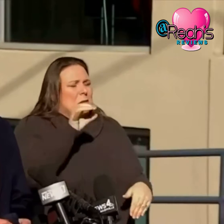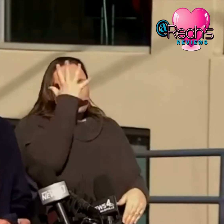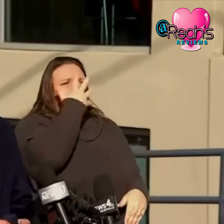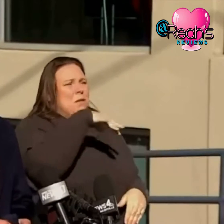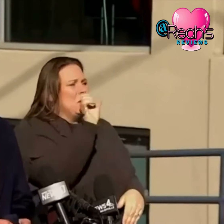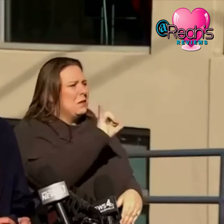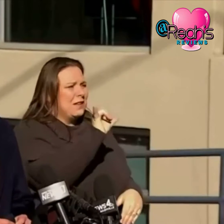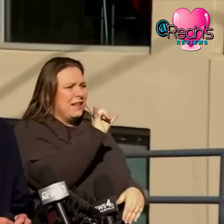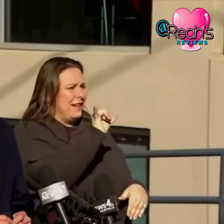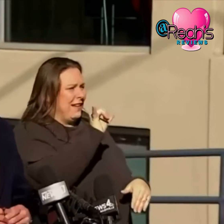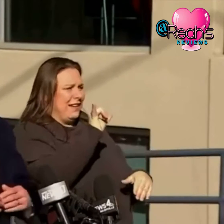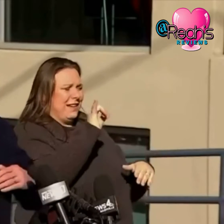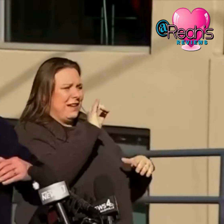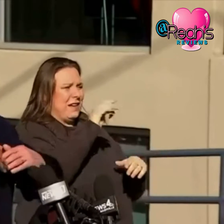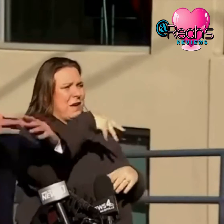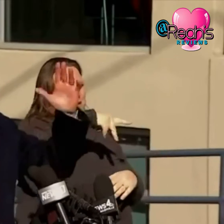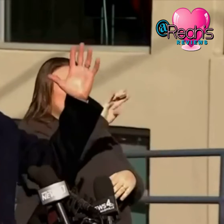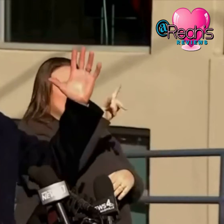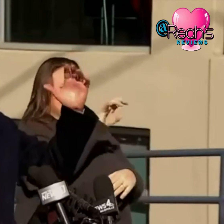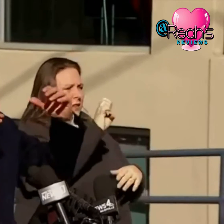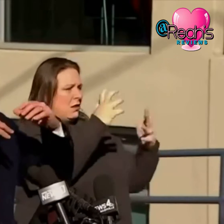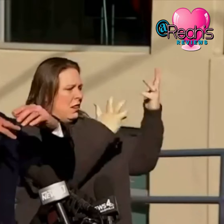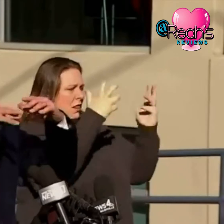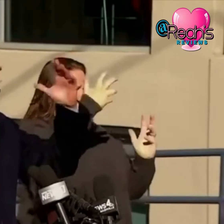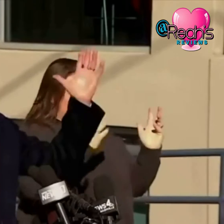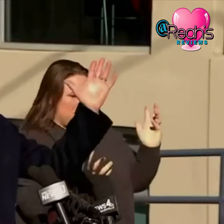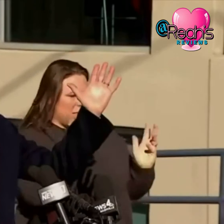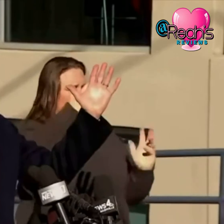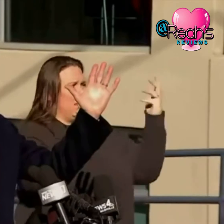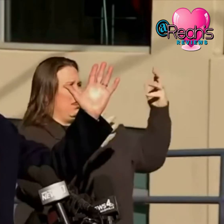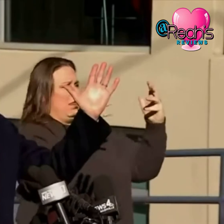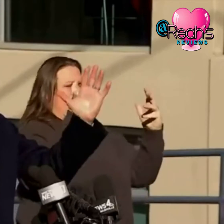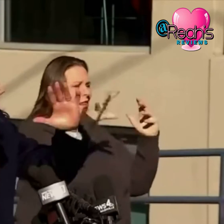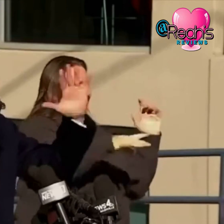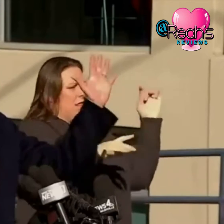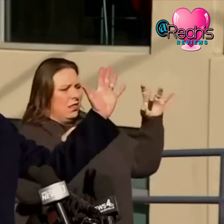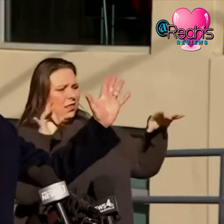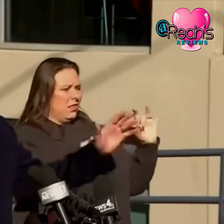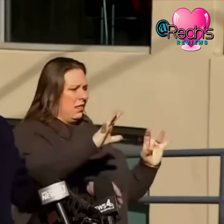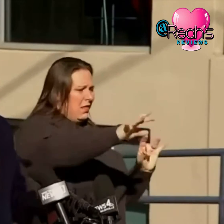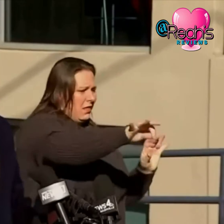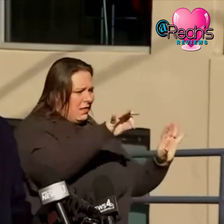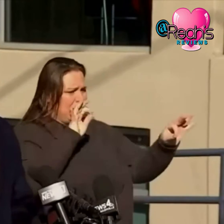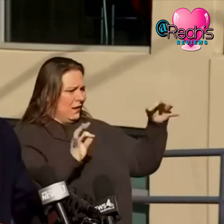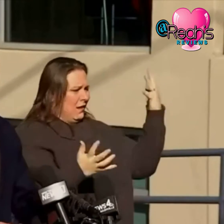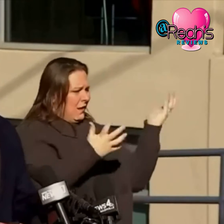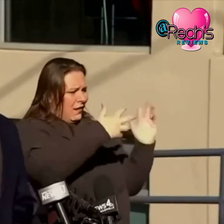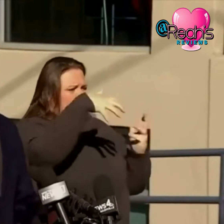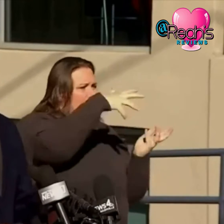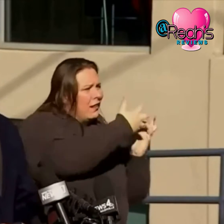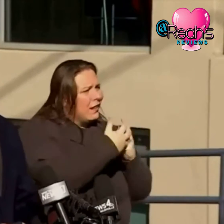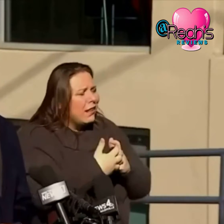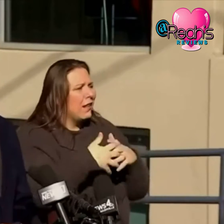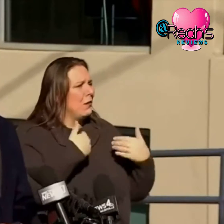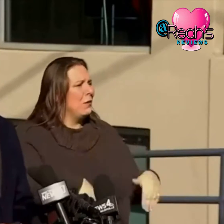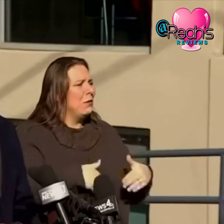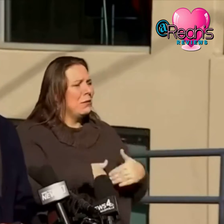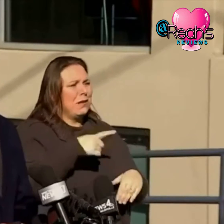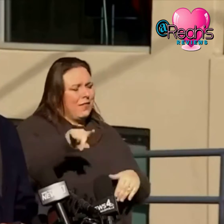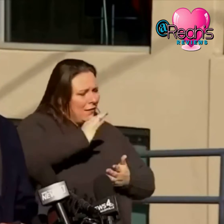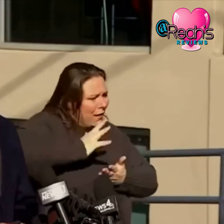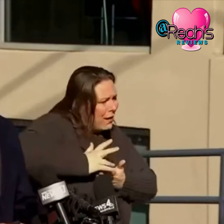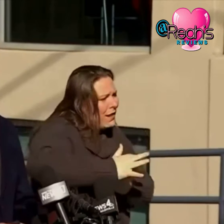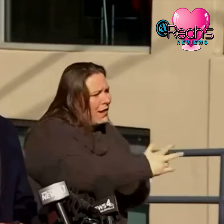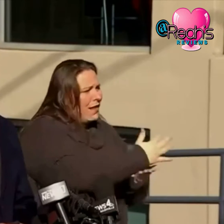a giant jigsaw puzzle created by a bomb that throws pieces of evidence across multiple city blocks and they've got to